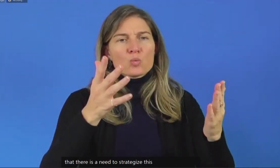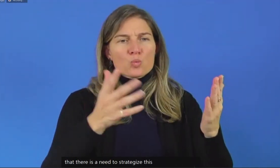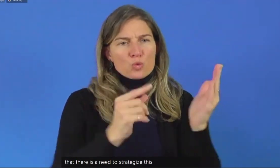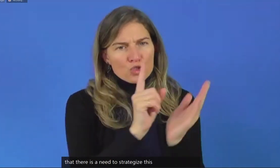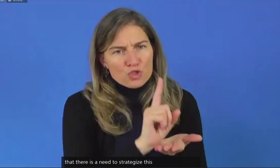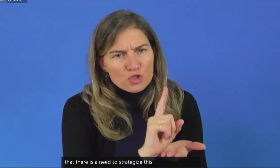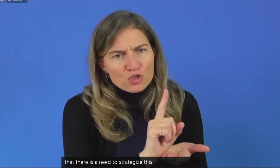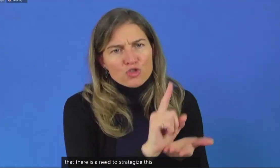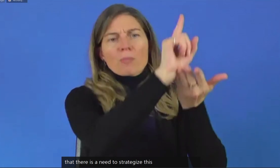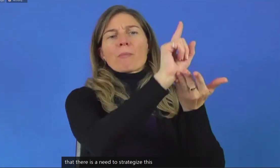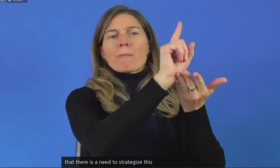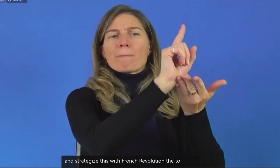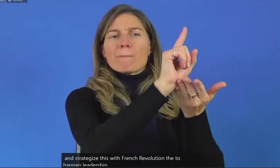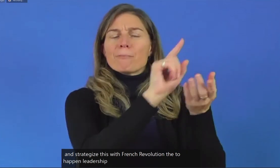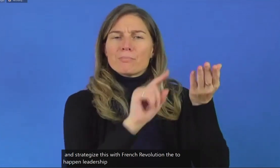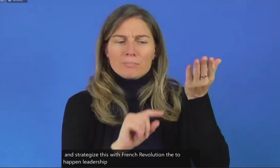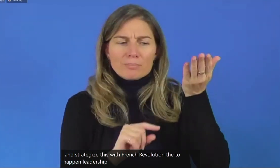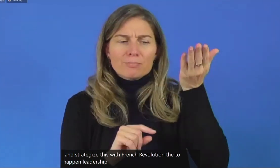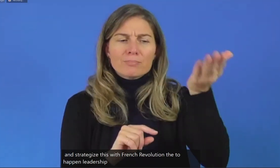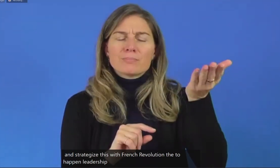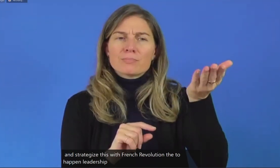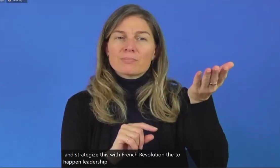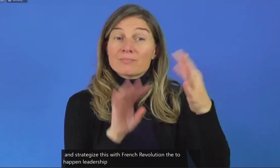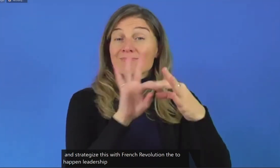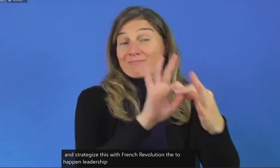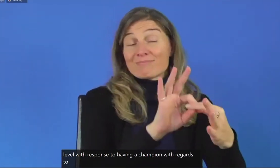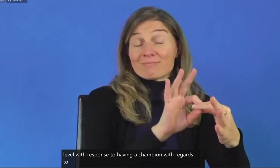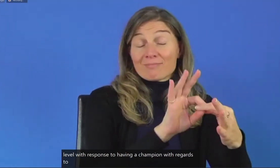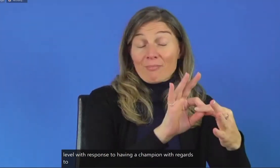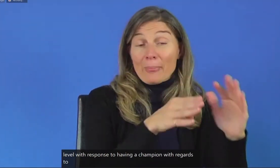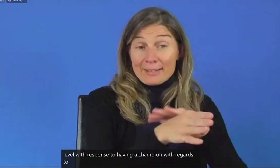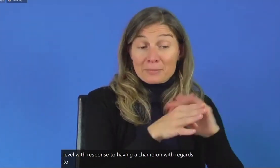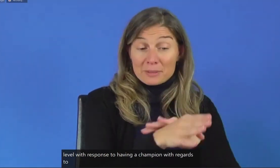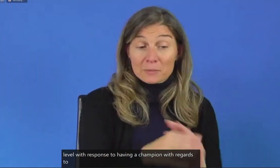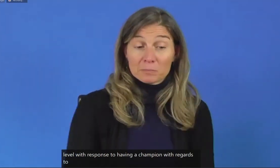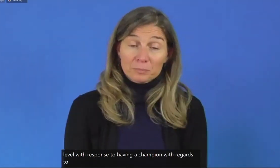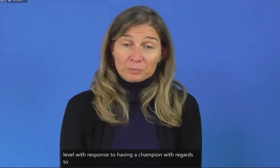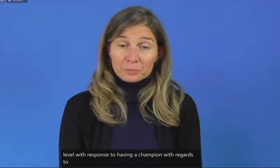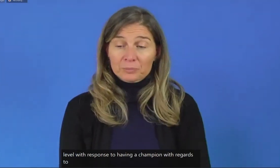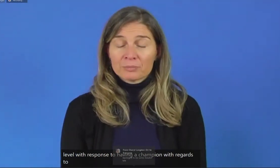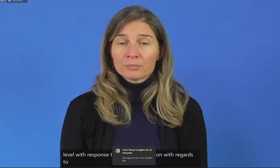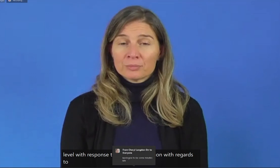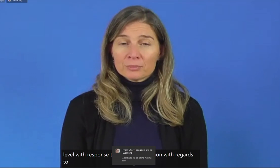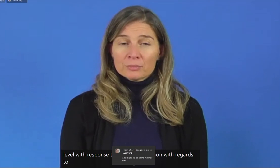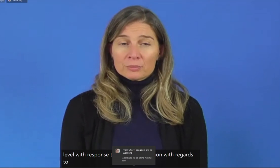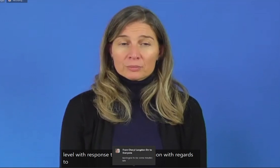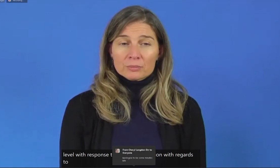with regard to accessibility. It is unfortunate that